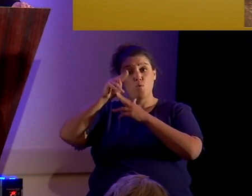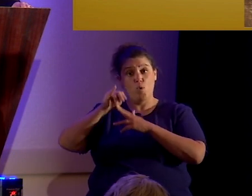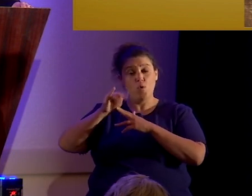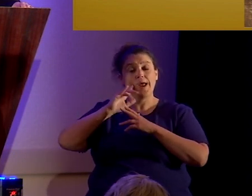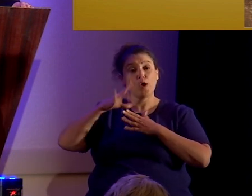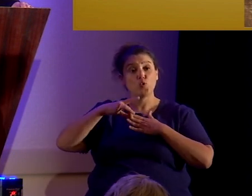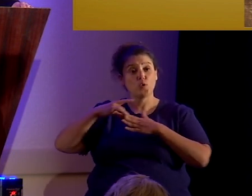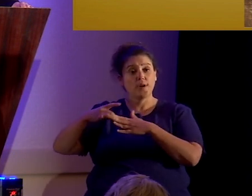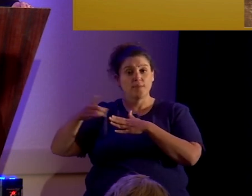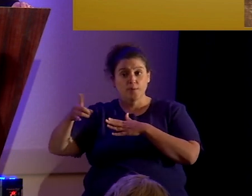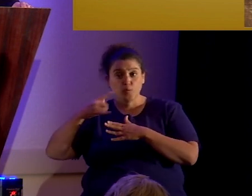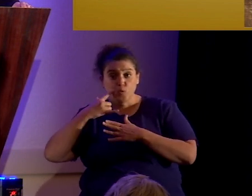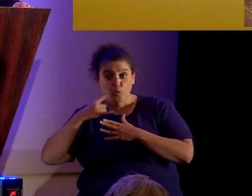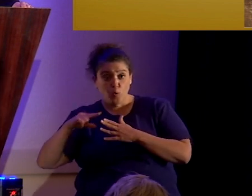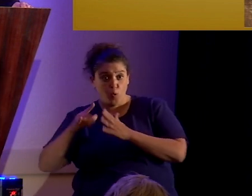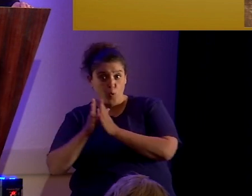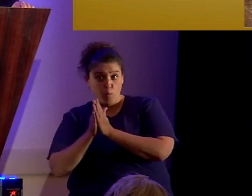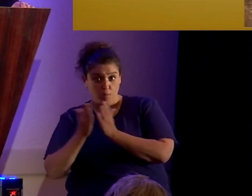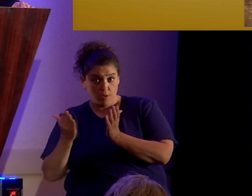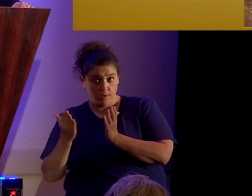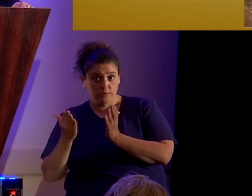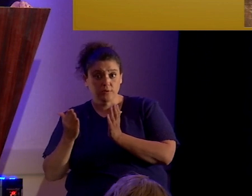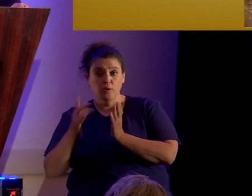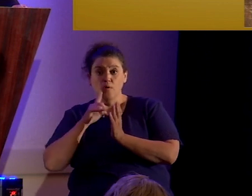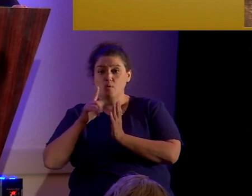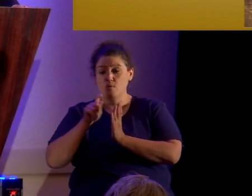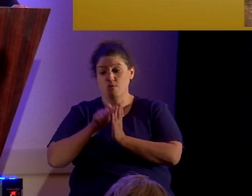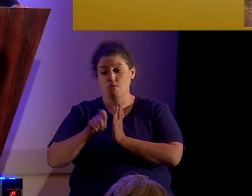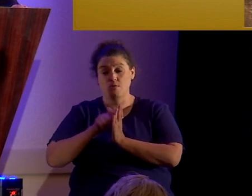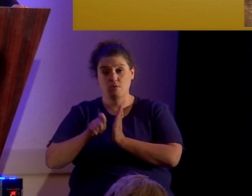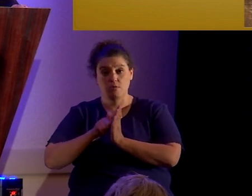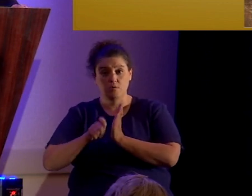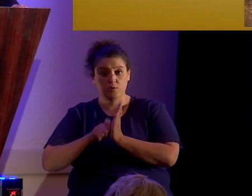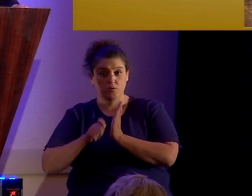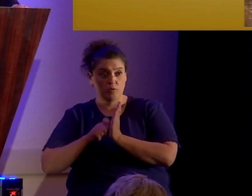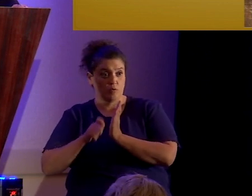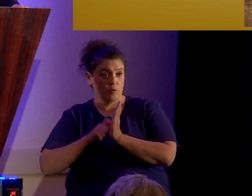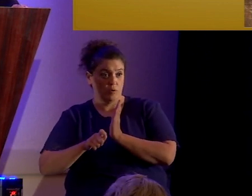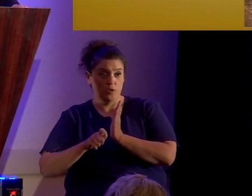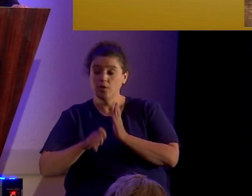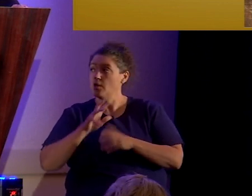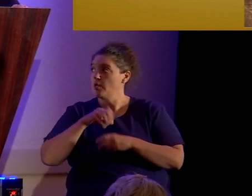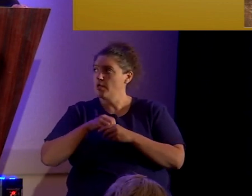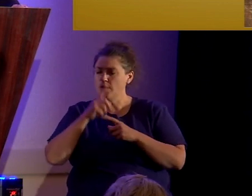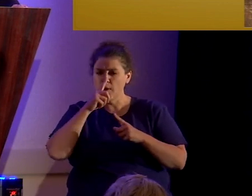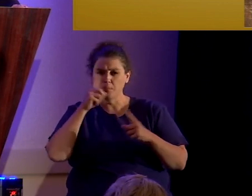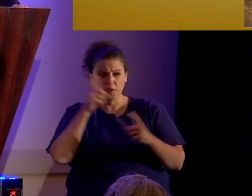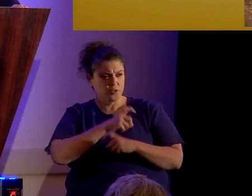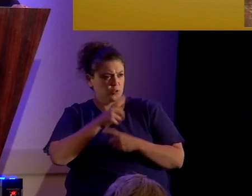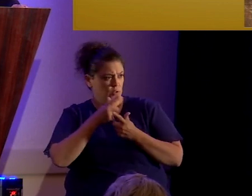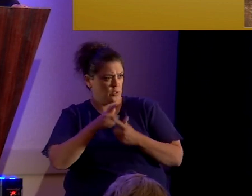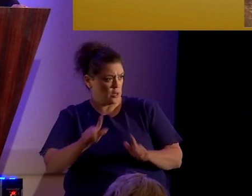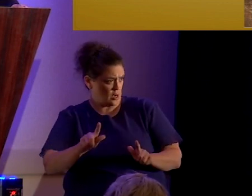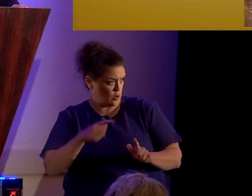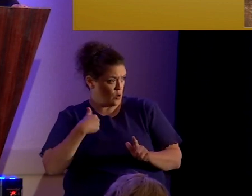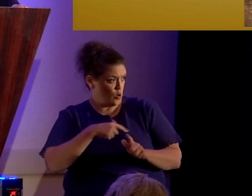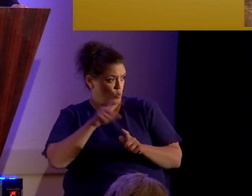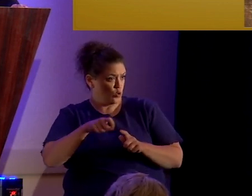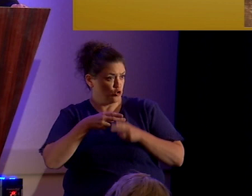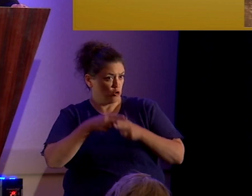uh, which were inscribed in a, um, a mysterious language, which he called